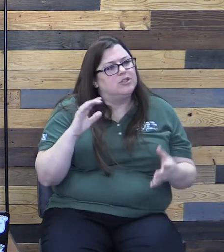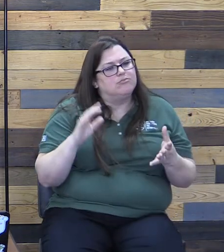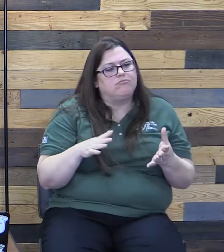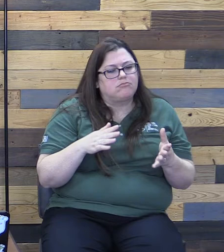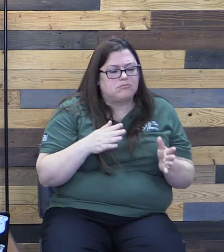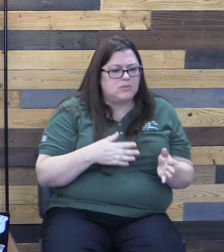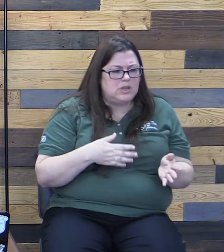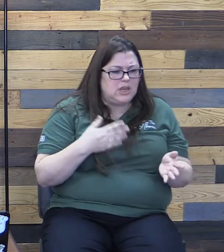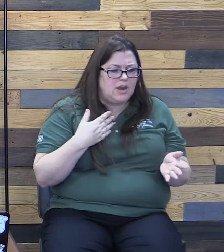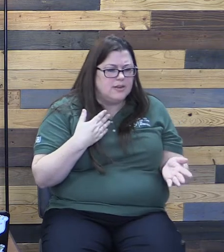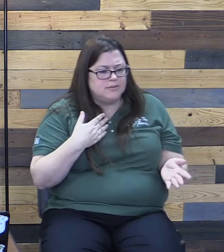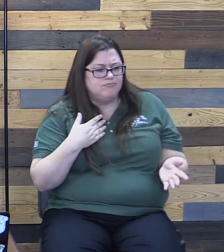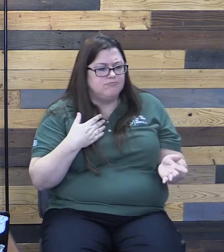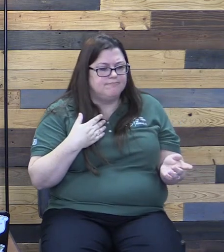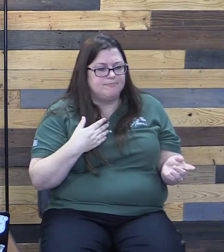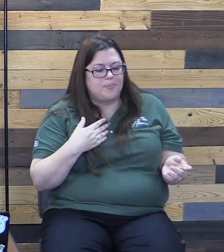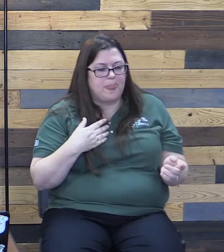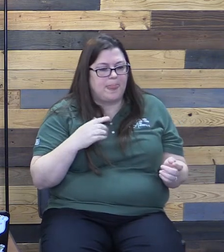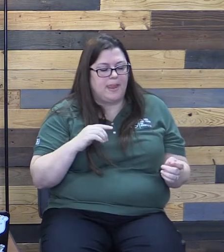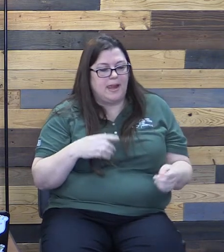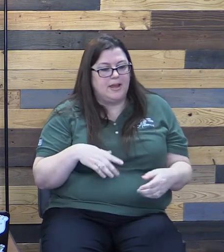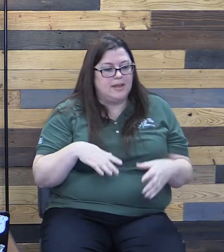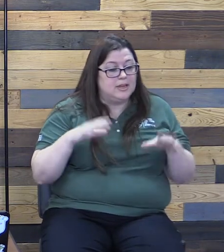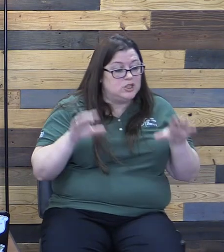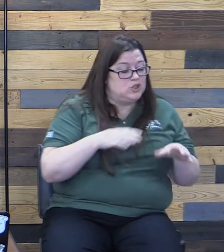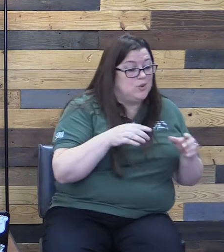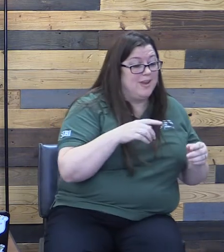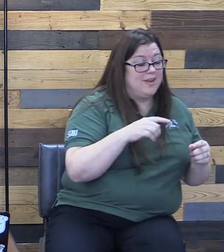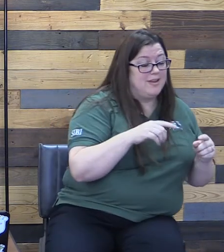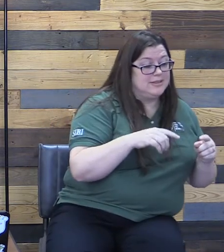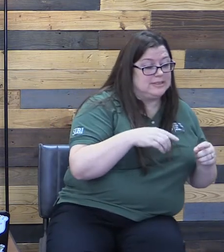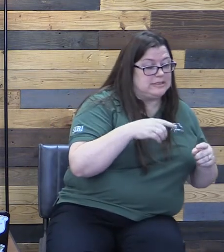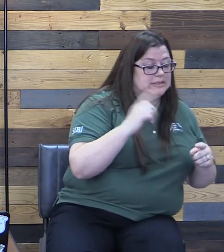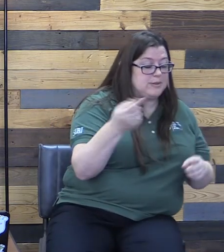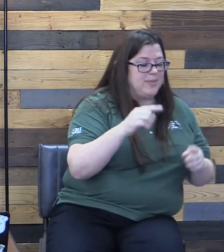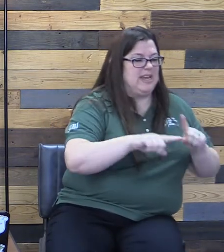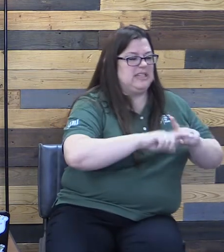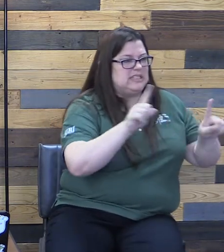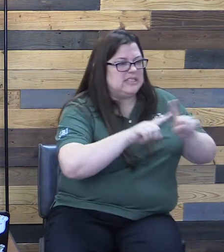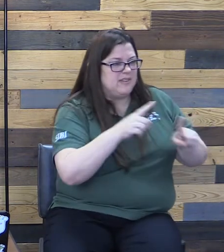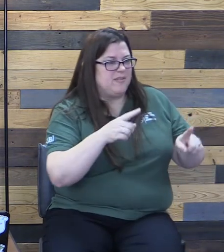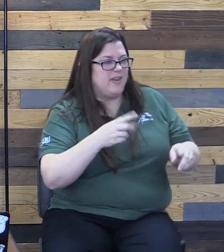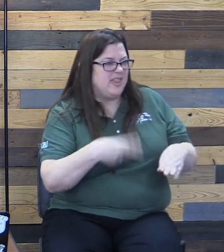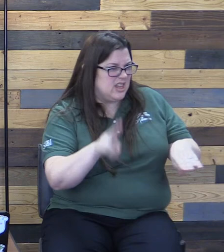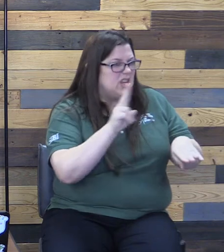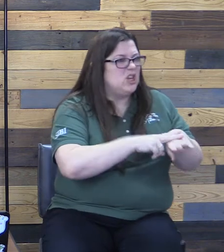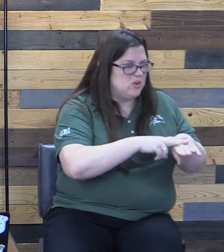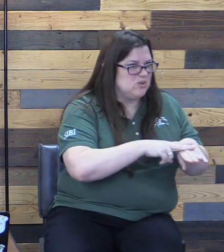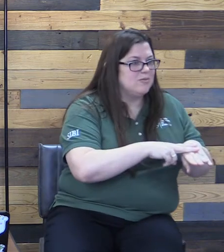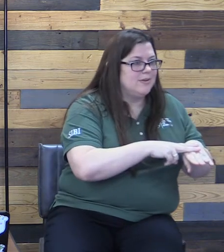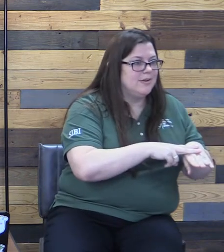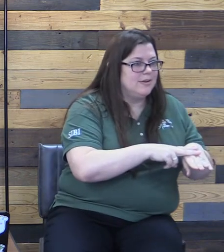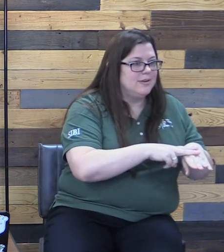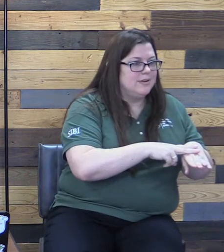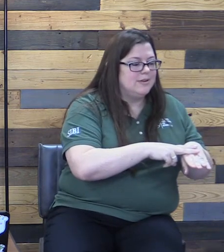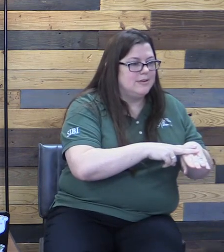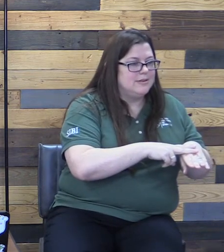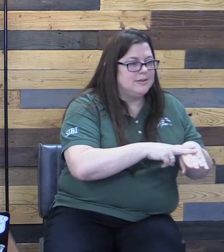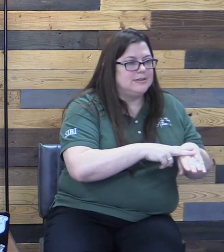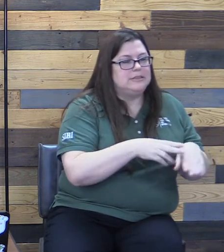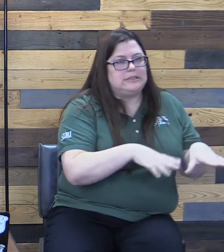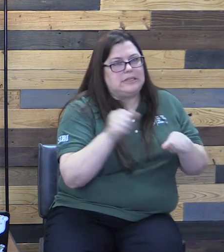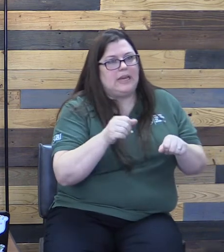do the things that Christ showed us. To show compassion. To show kindness to others. It's taking a risk with people.